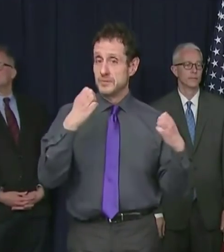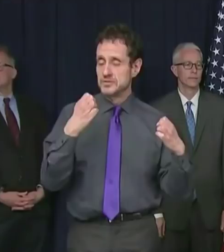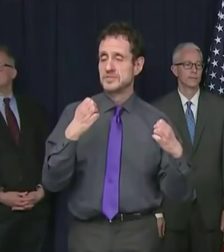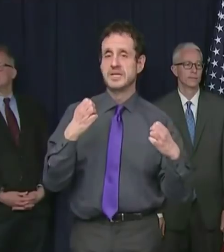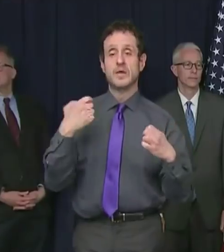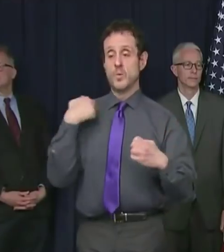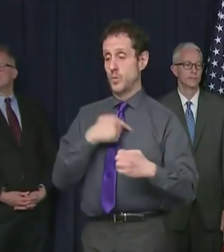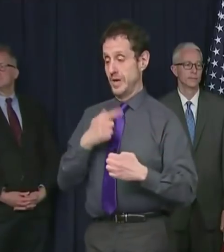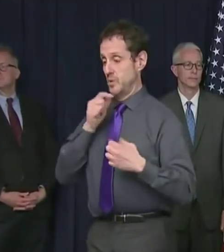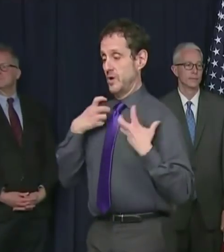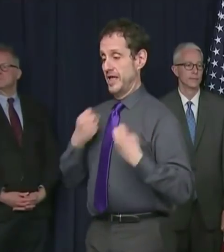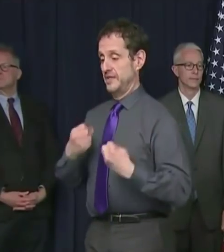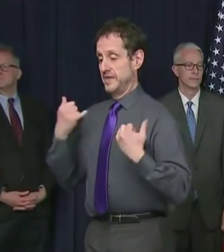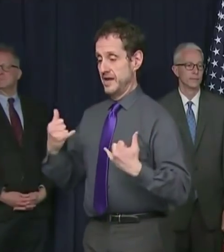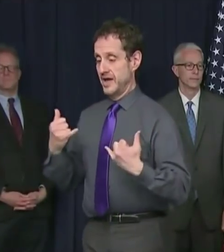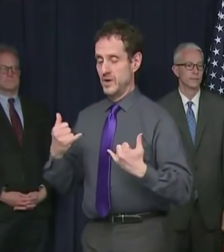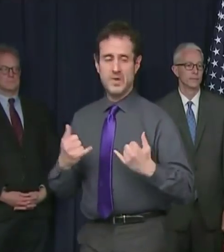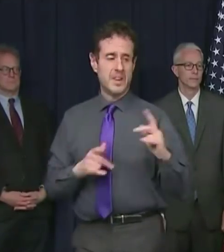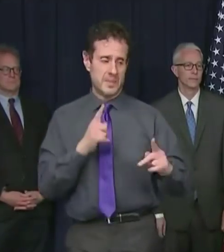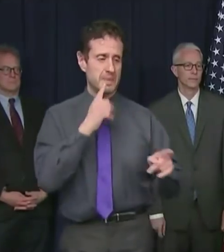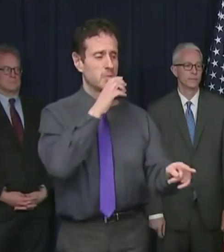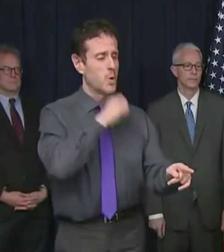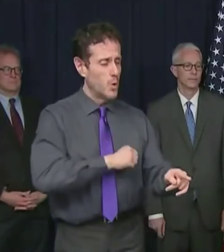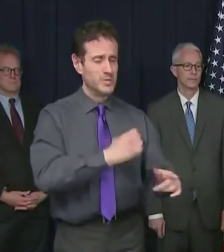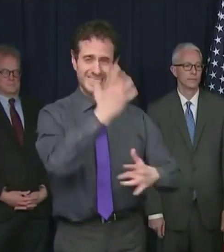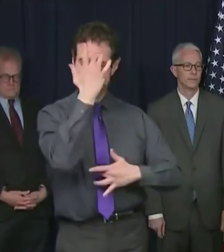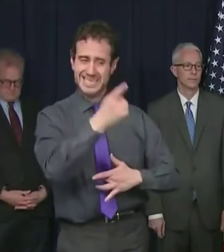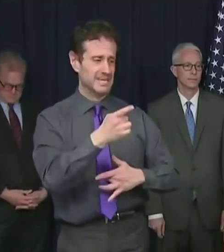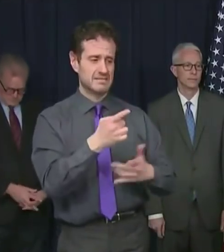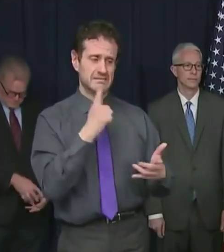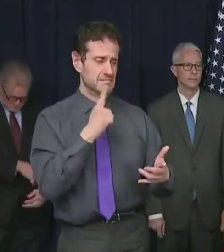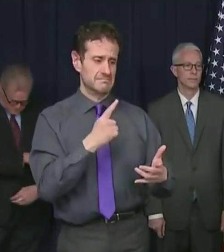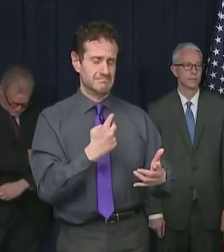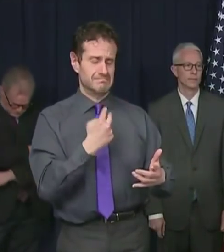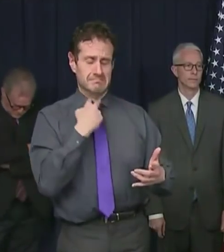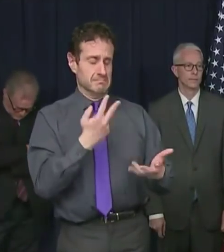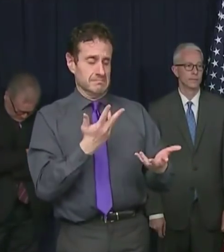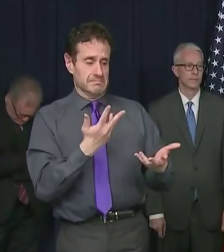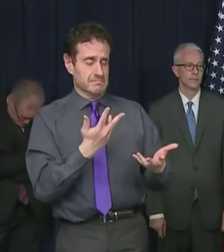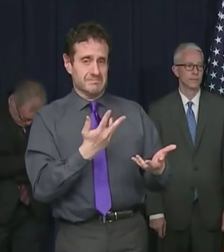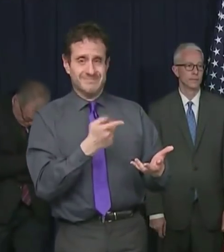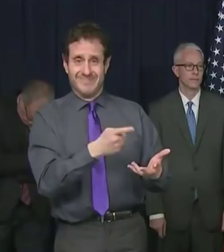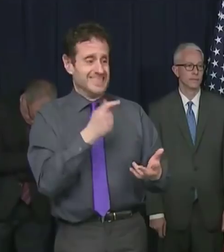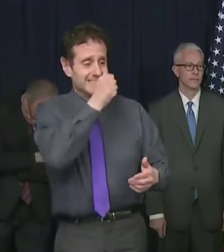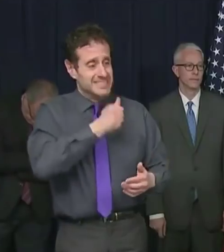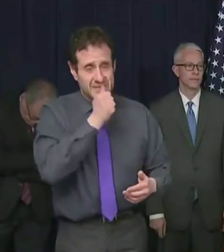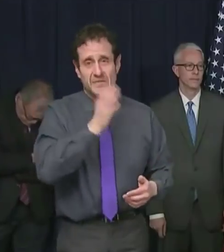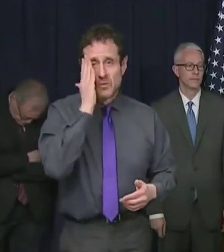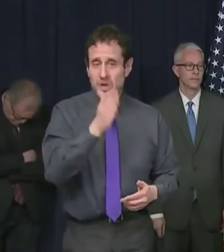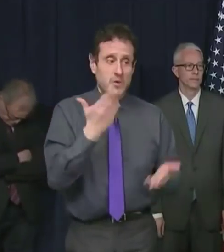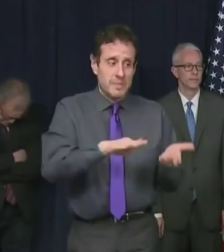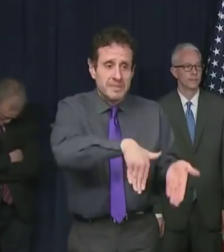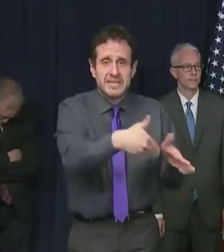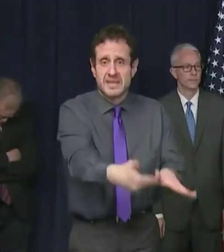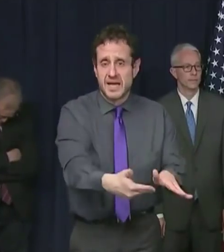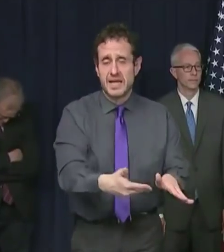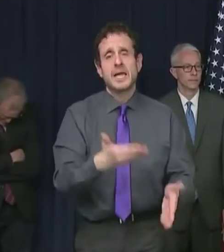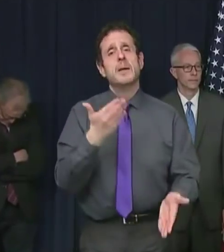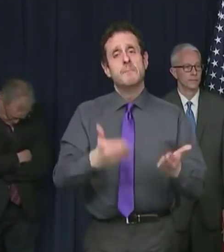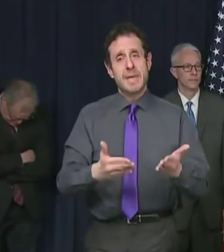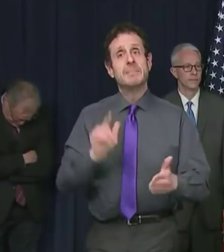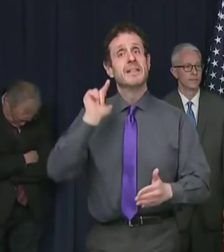We have to fight this fire before it grows too high. These extreme restrictions may seem, in the end, a little